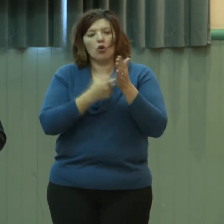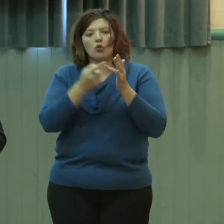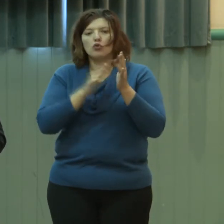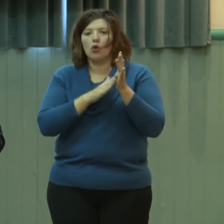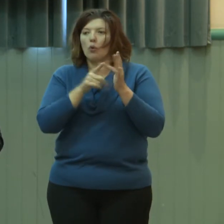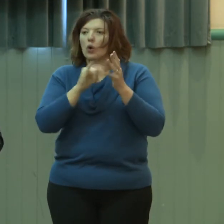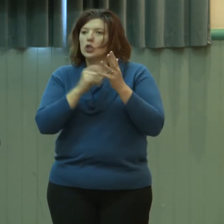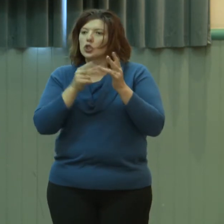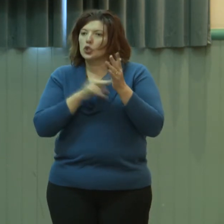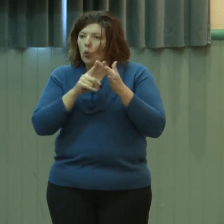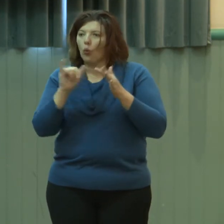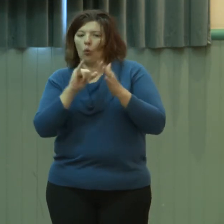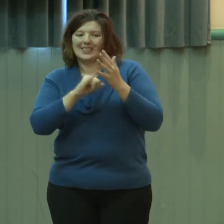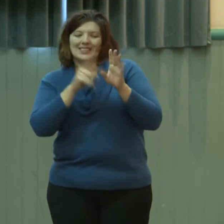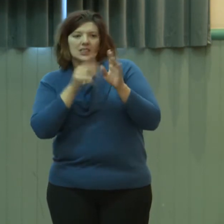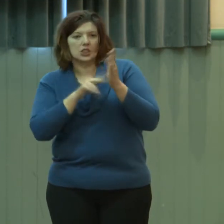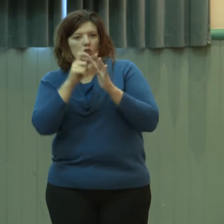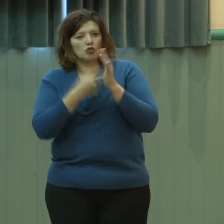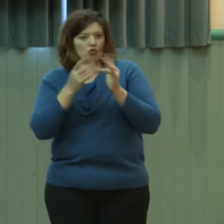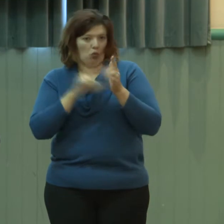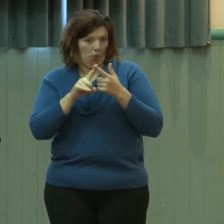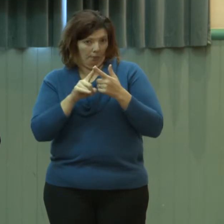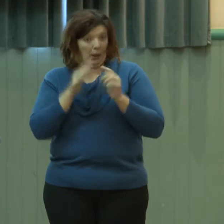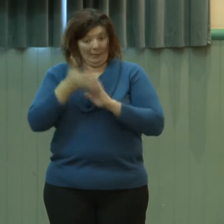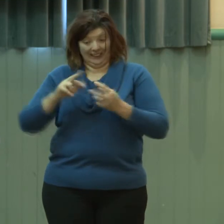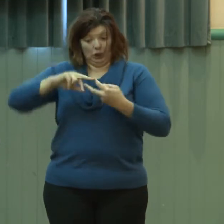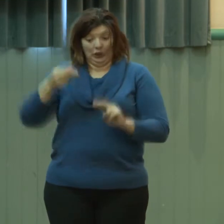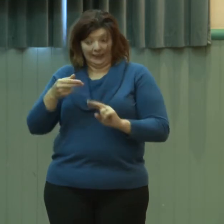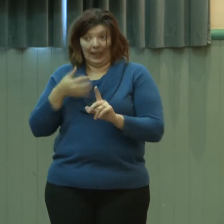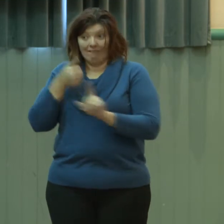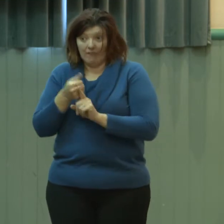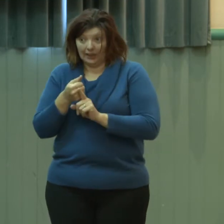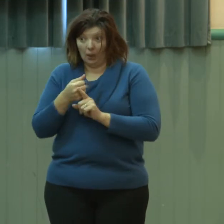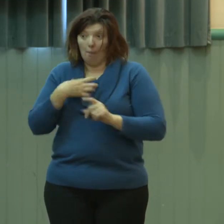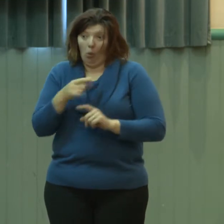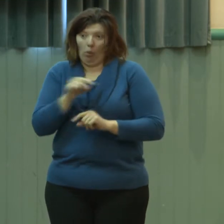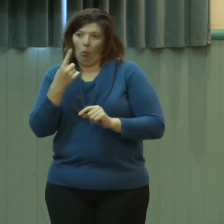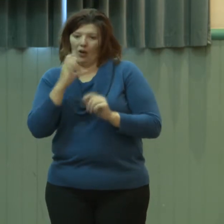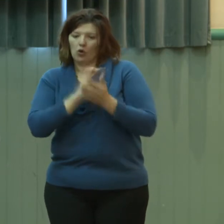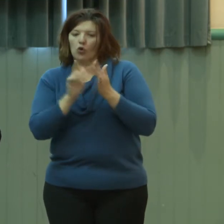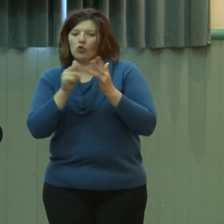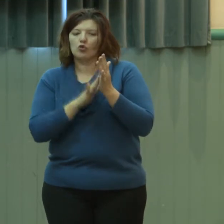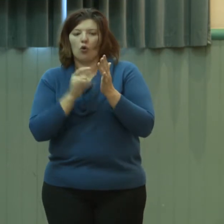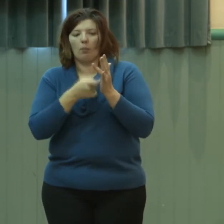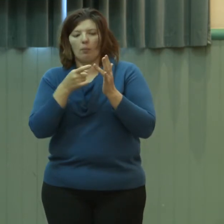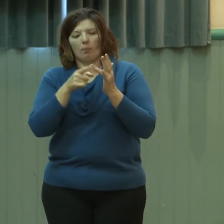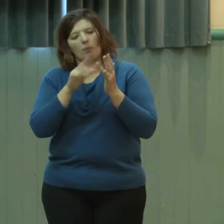and therefore there are things that affect the child's development. So for example, charge syndrome